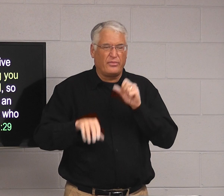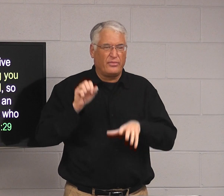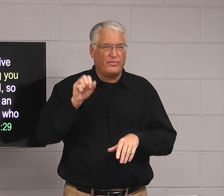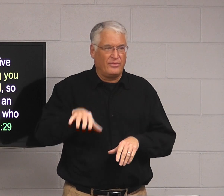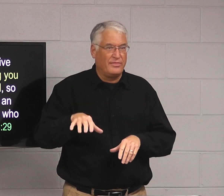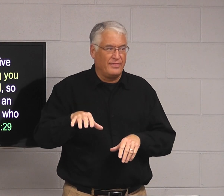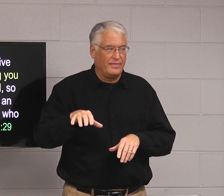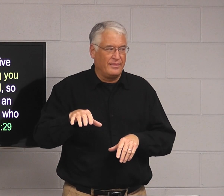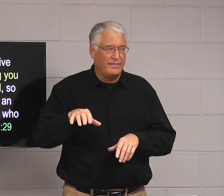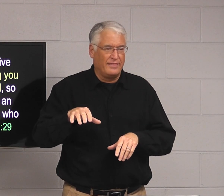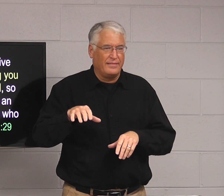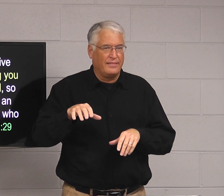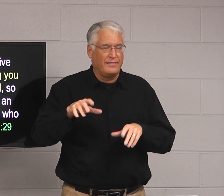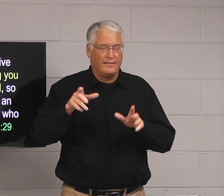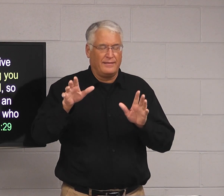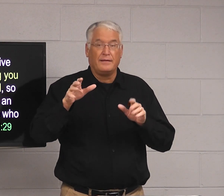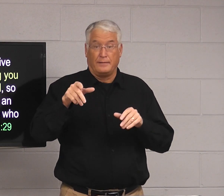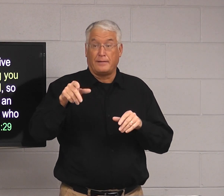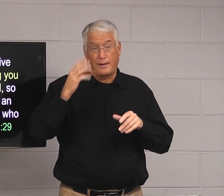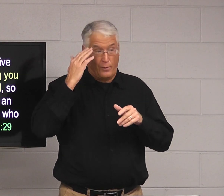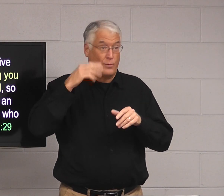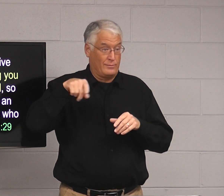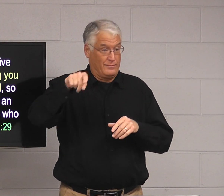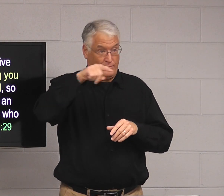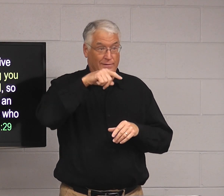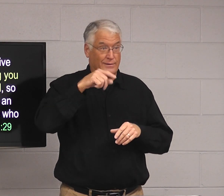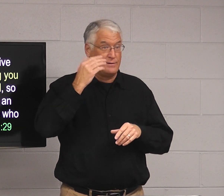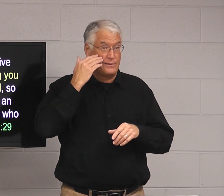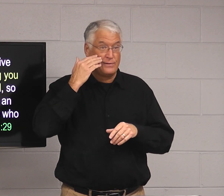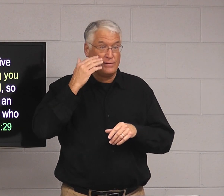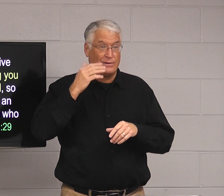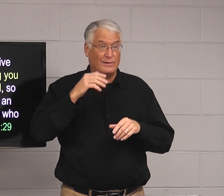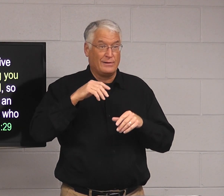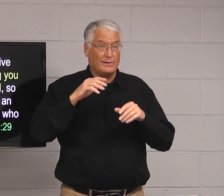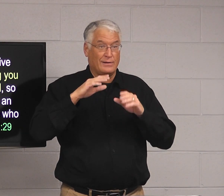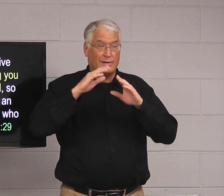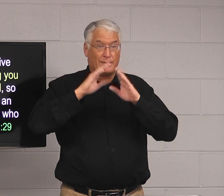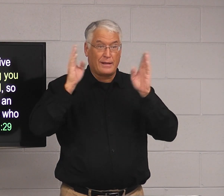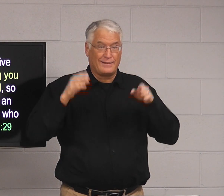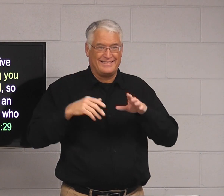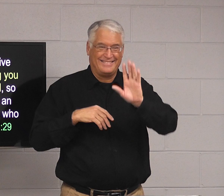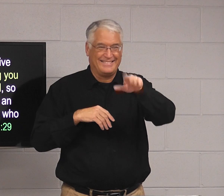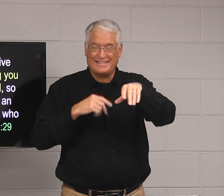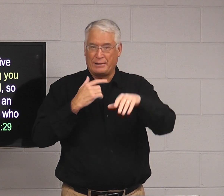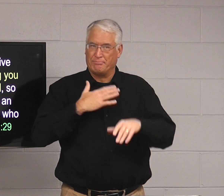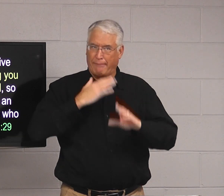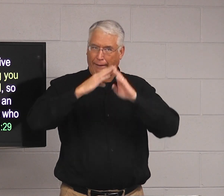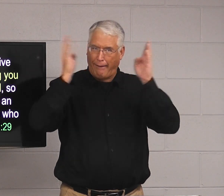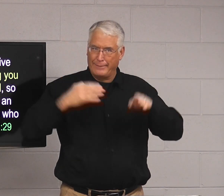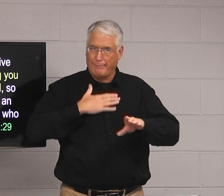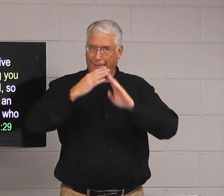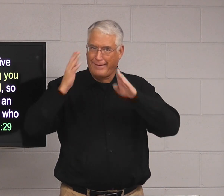There's things just thrown in the floor. I don't know if some of you know. I don't know.